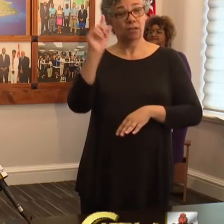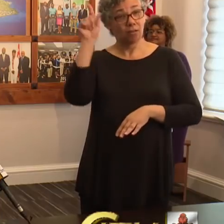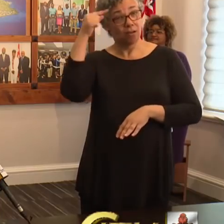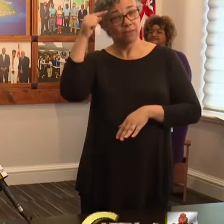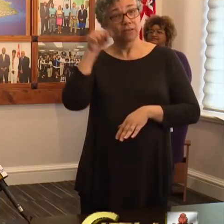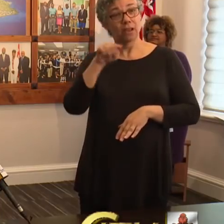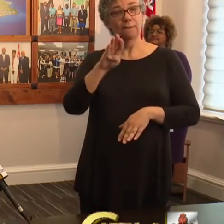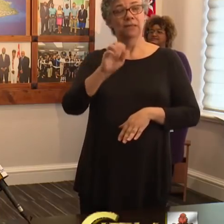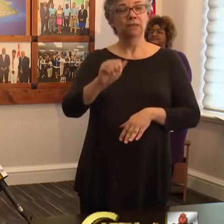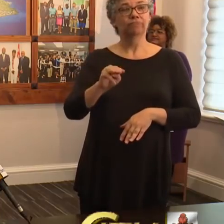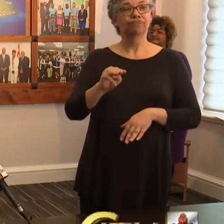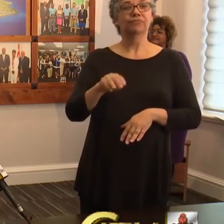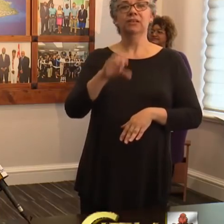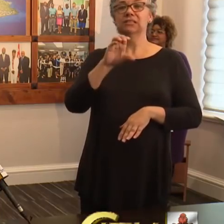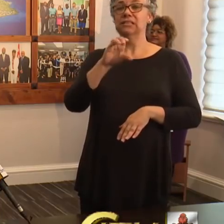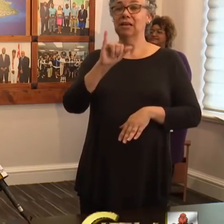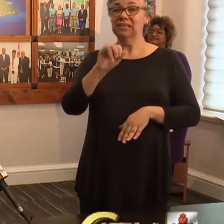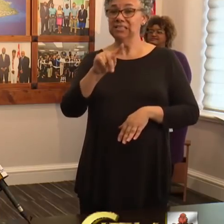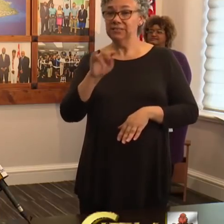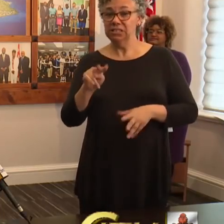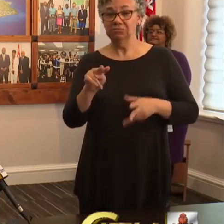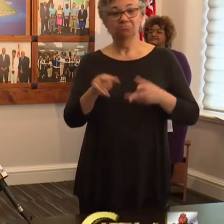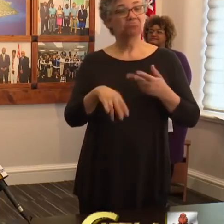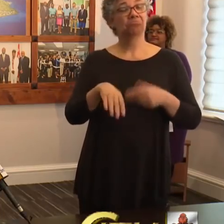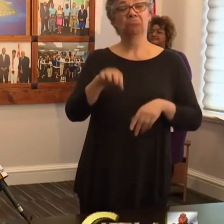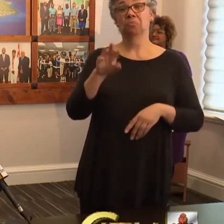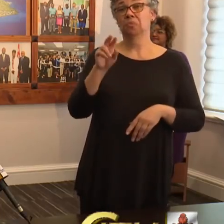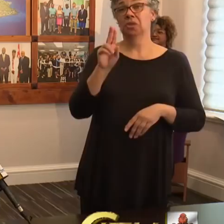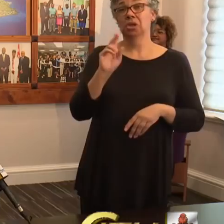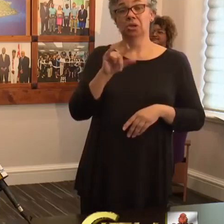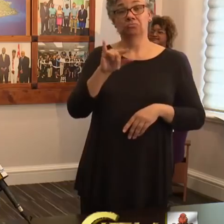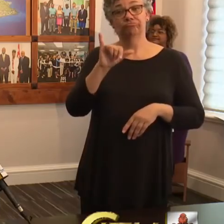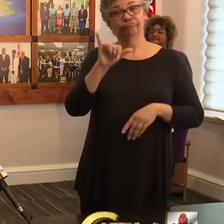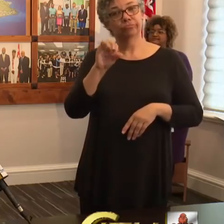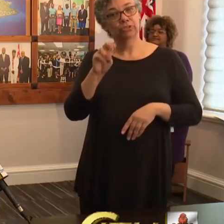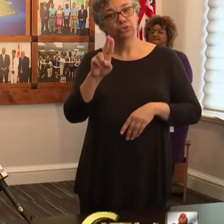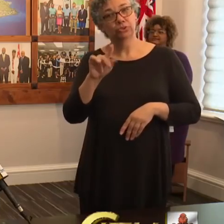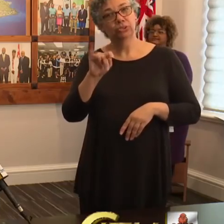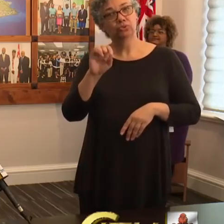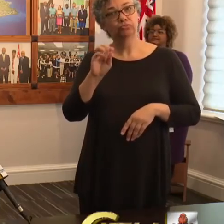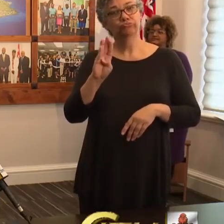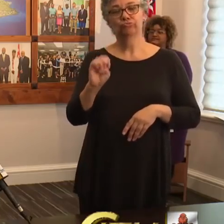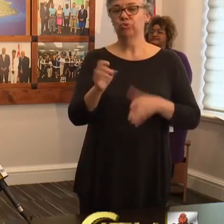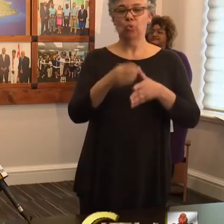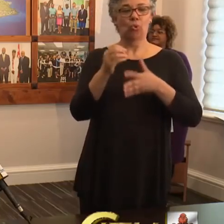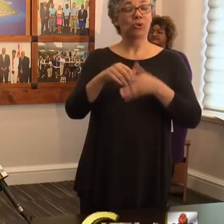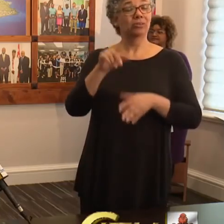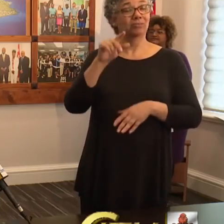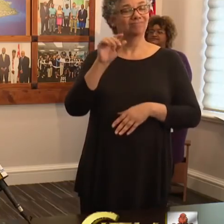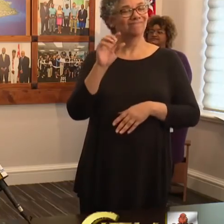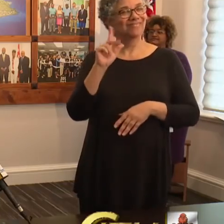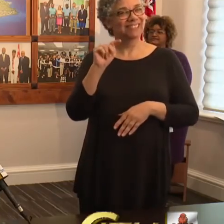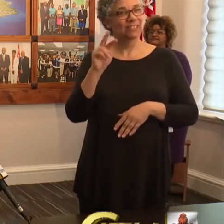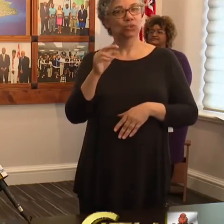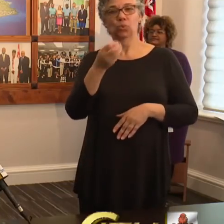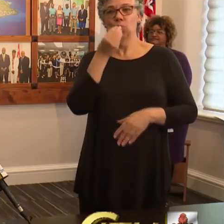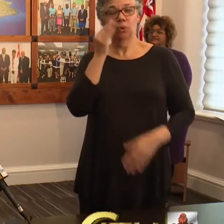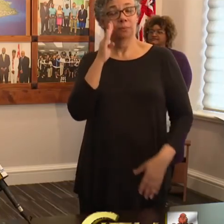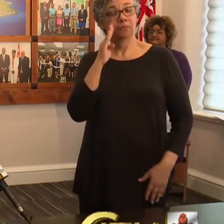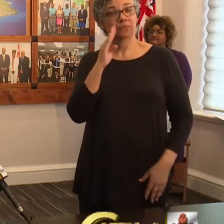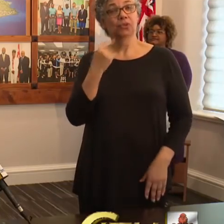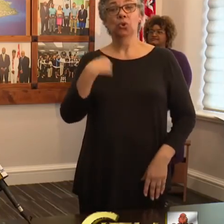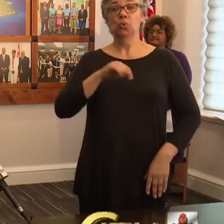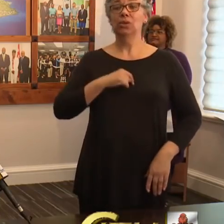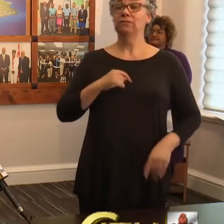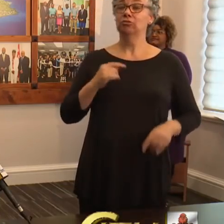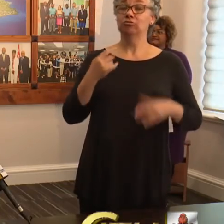media channels CITV either on YouTube or on your televisions at home the government of Bermuda has created a WhatsApp